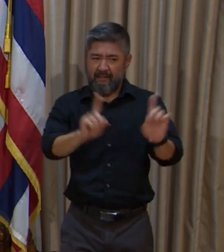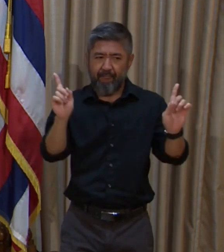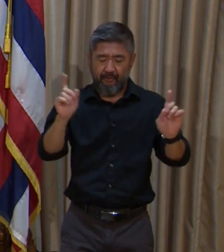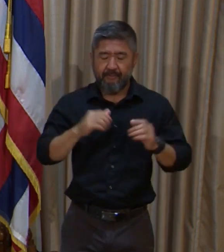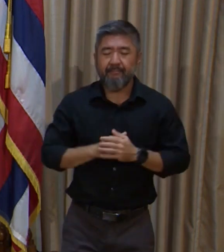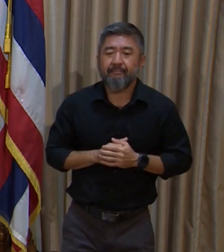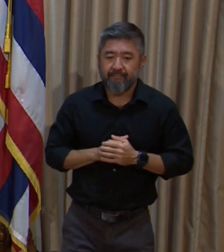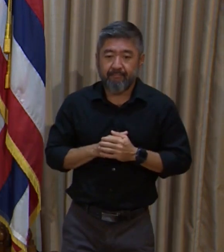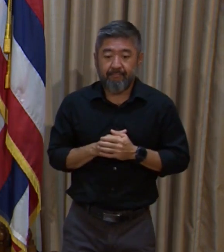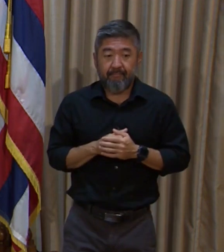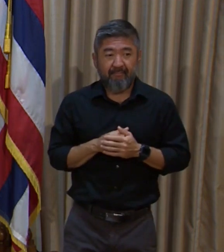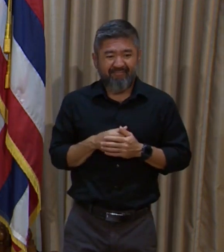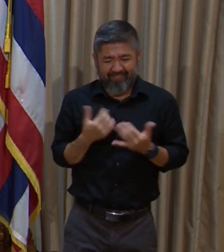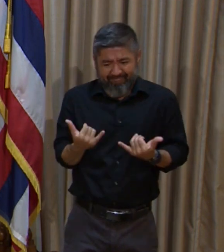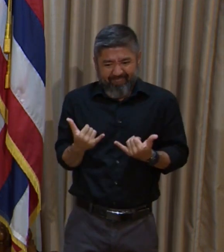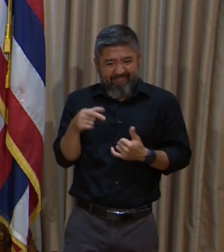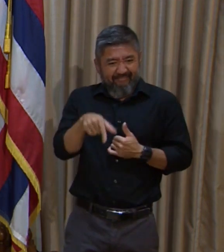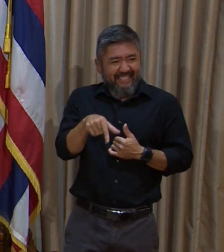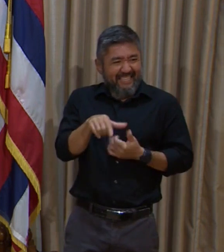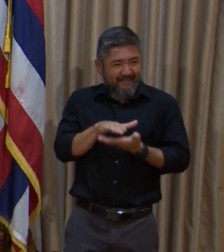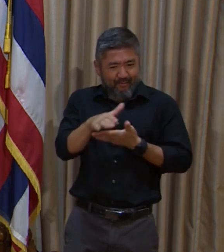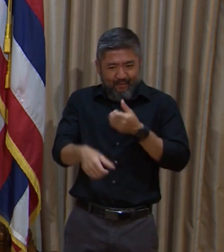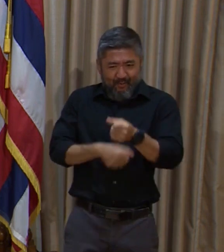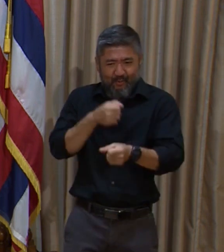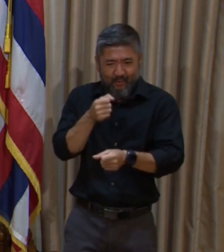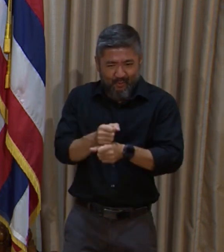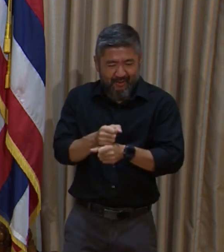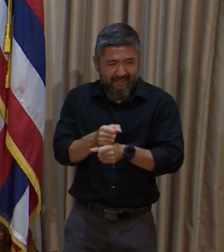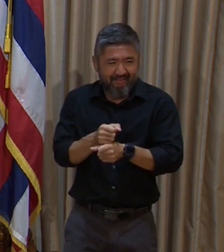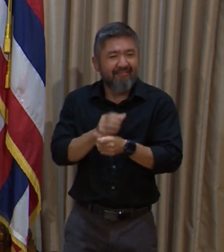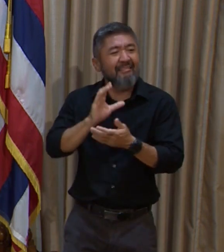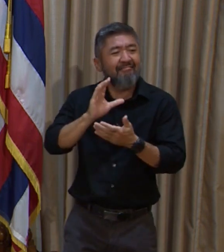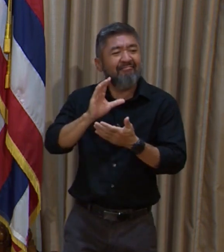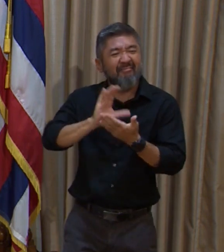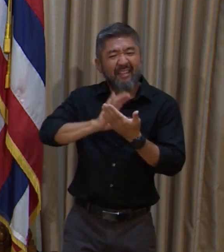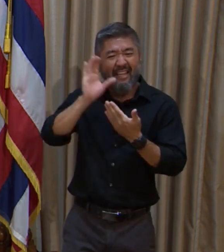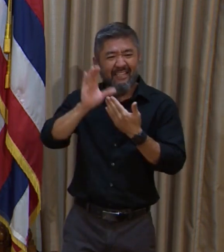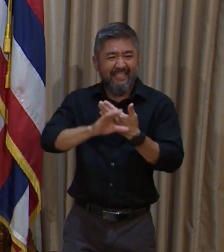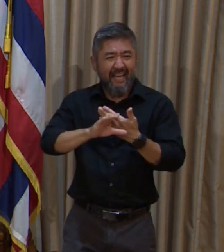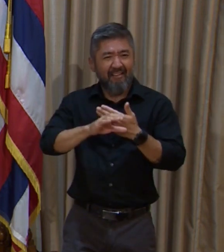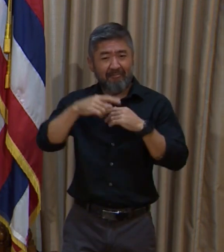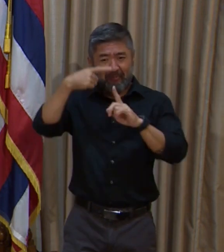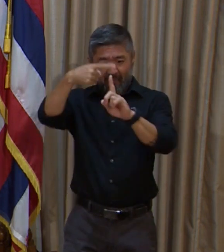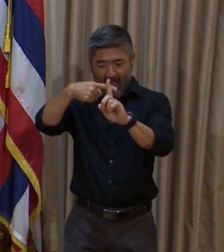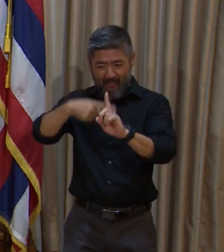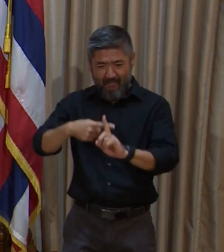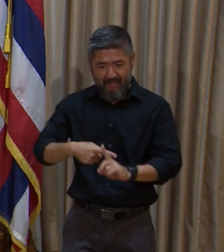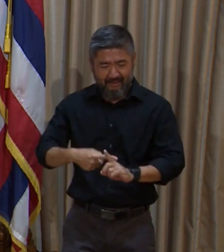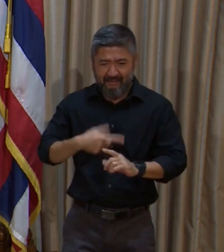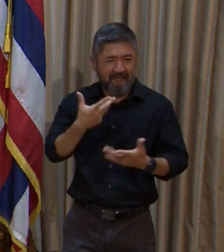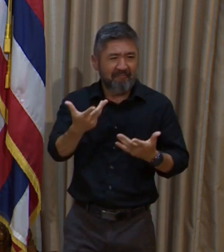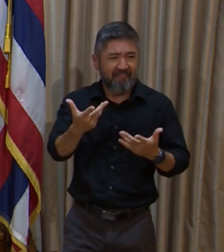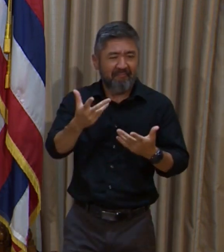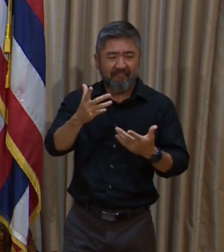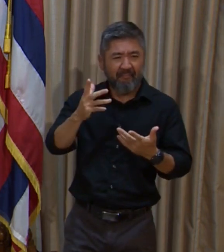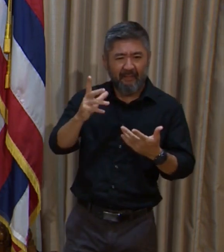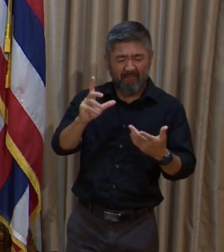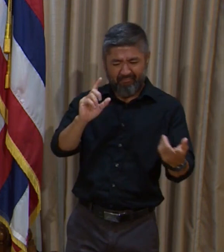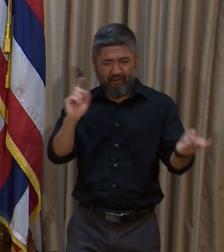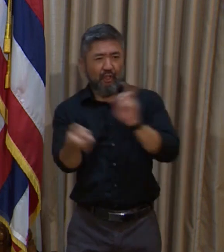public school year, as you know, the school calendar has been dramatically impacted by COVID-19.